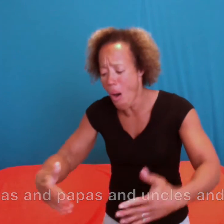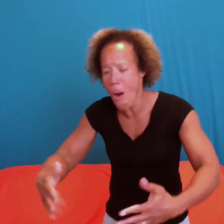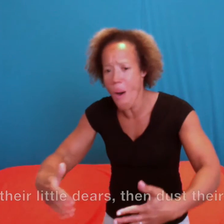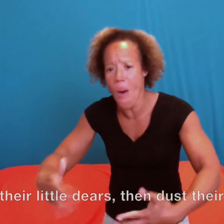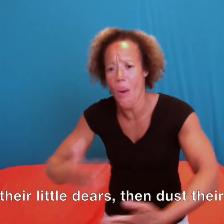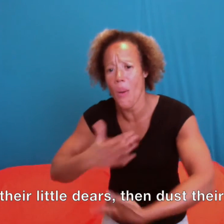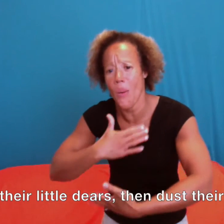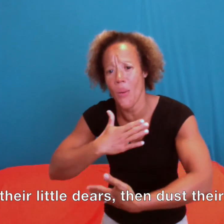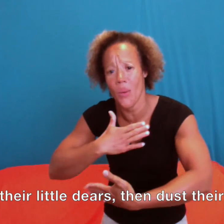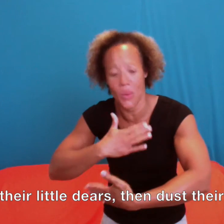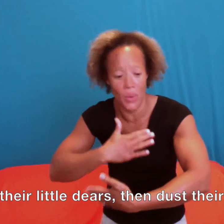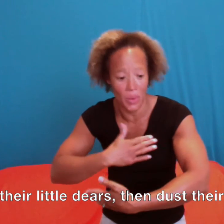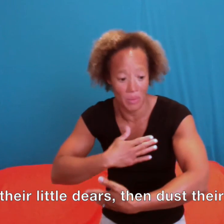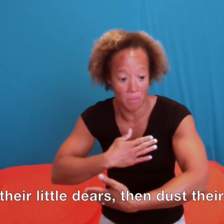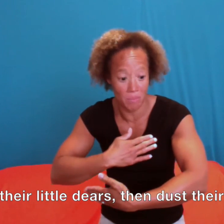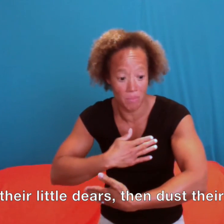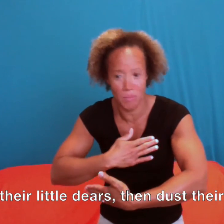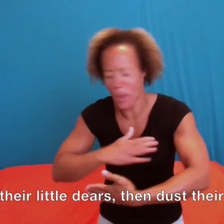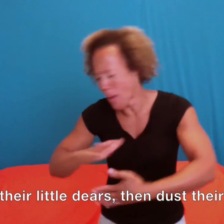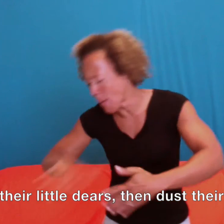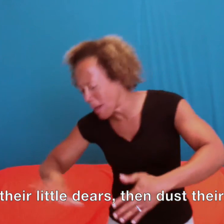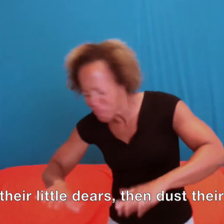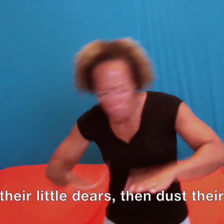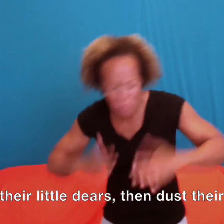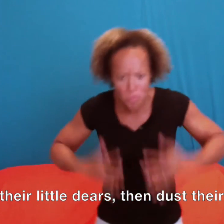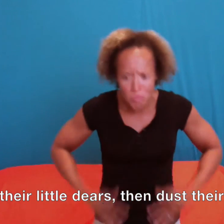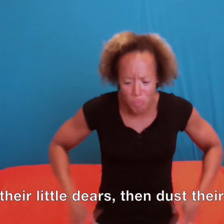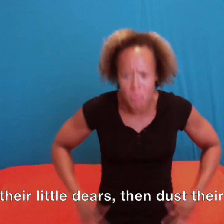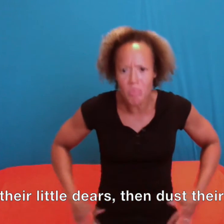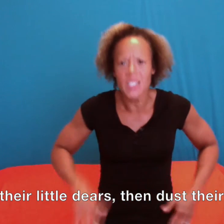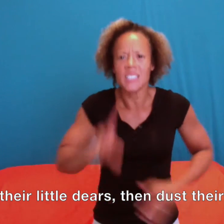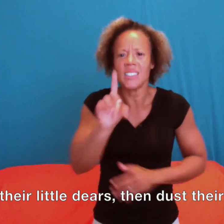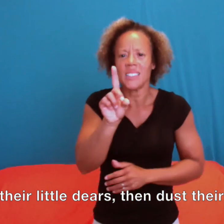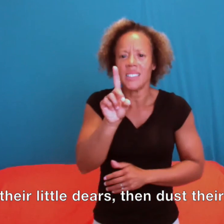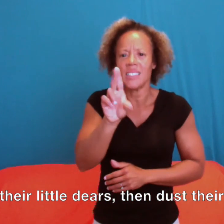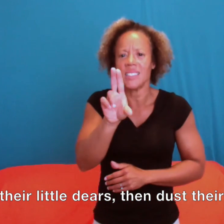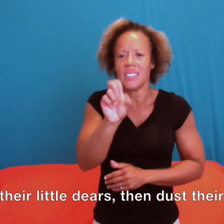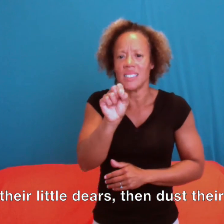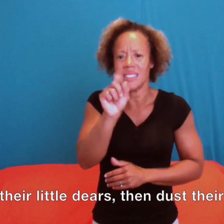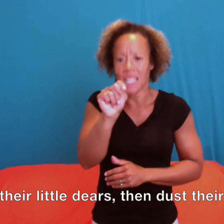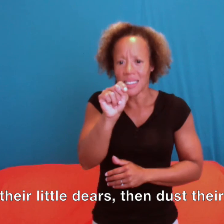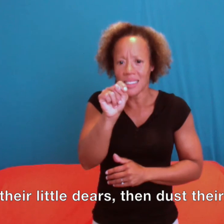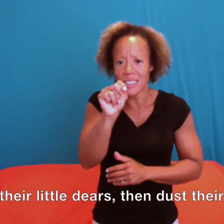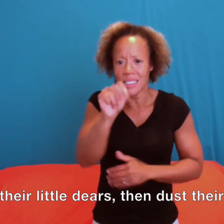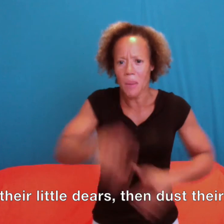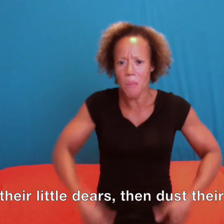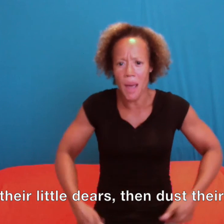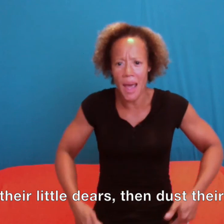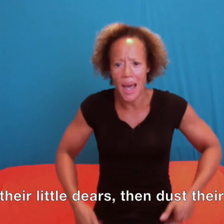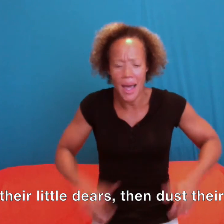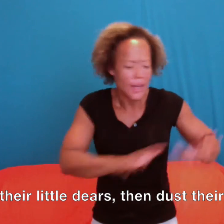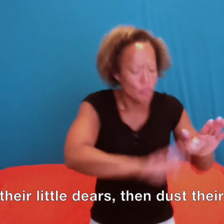Mamas and Papas and uncles and aunts Hug their little deers then dust their pants.